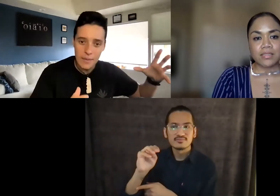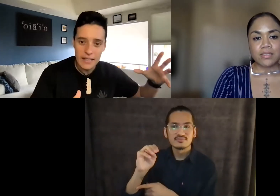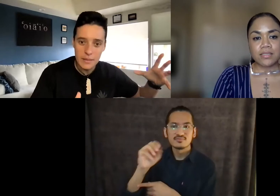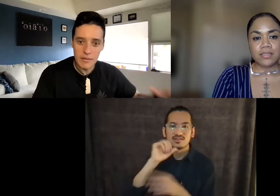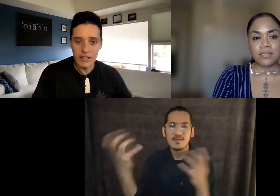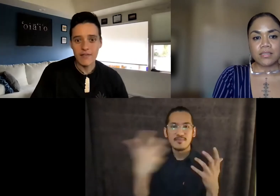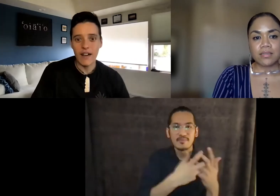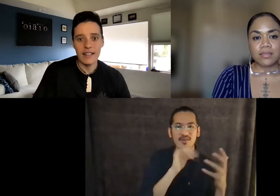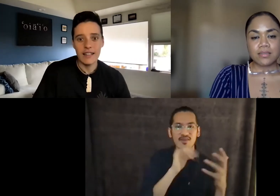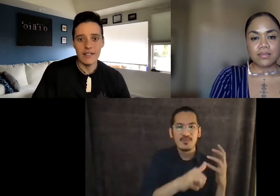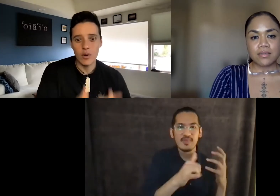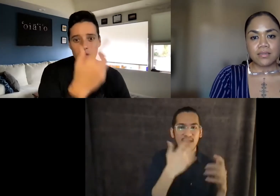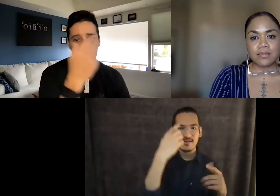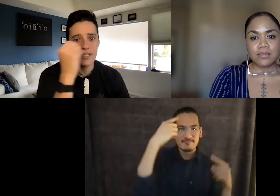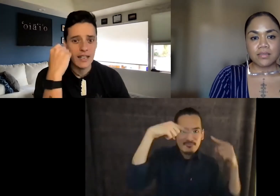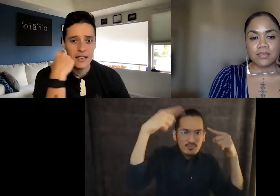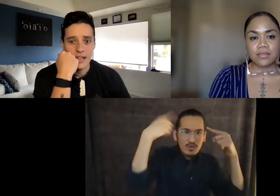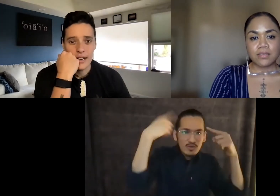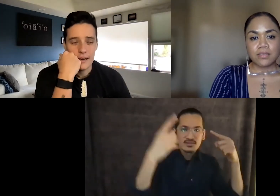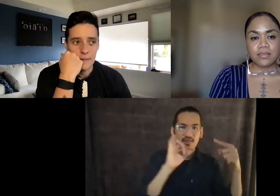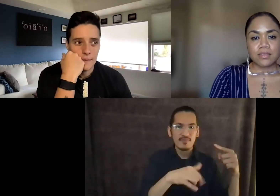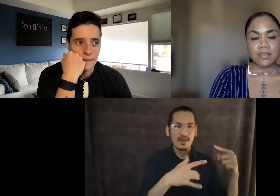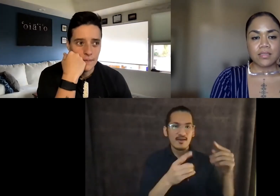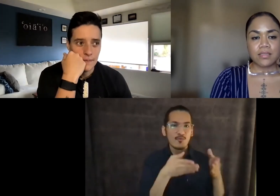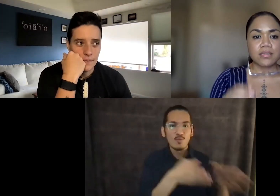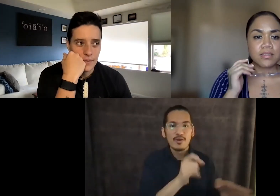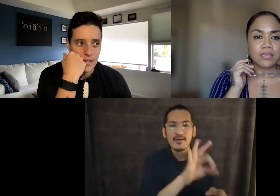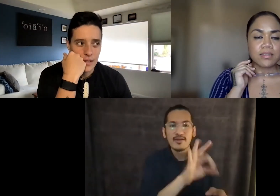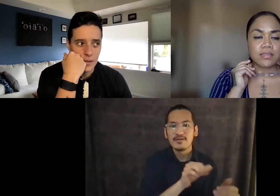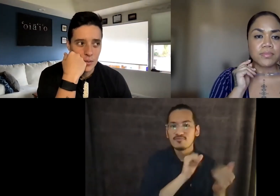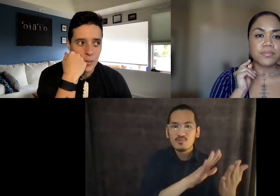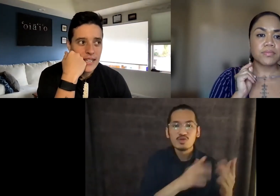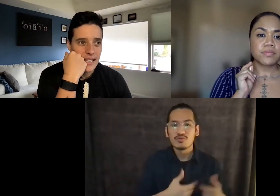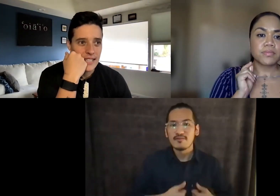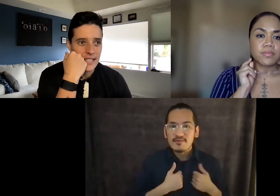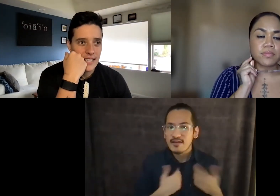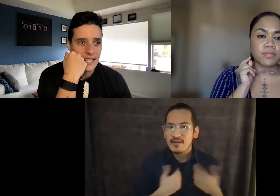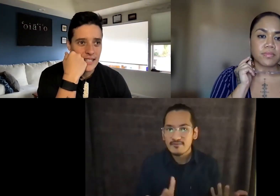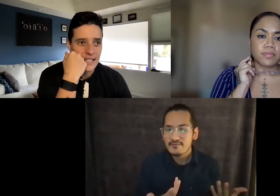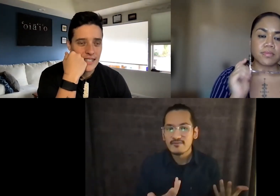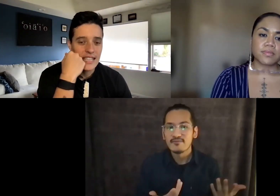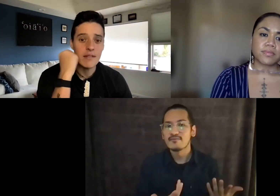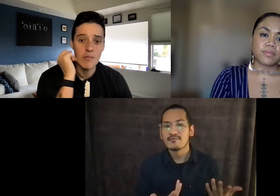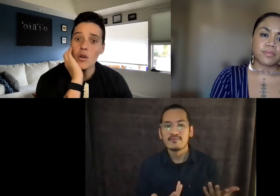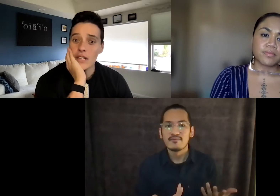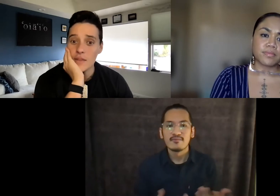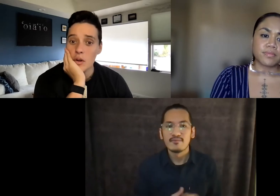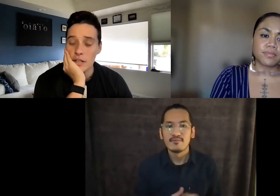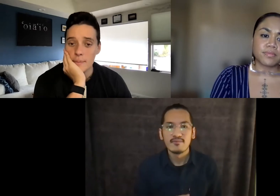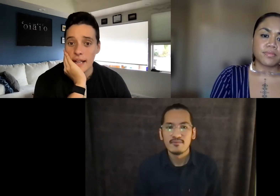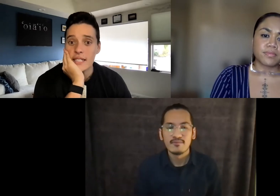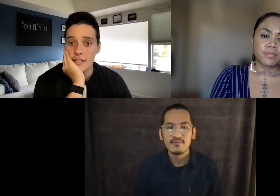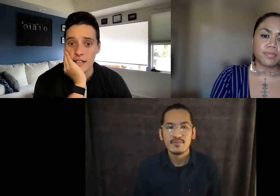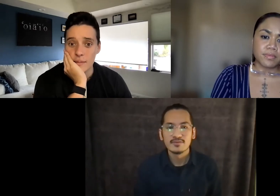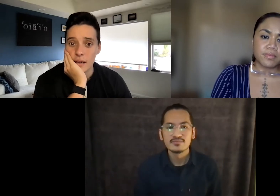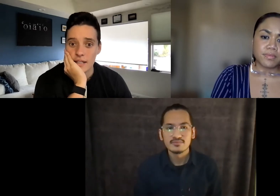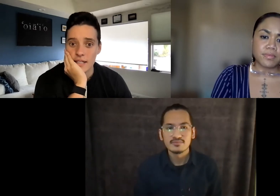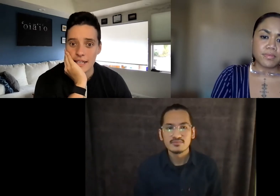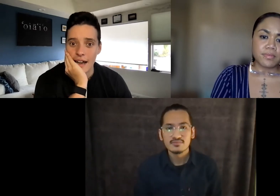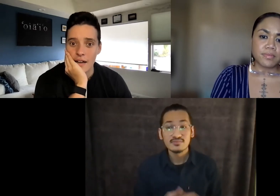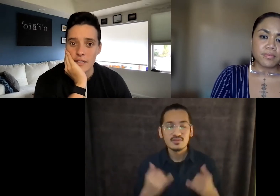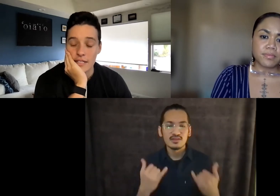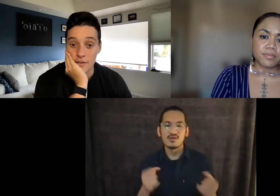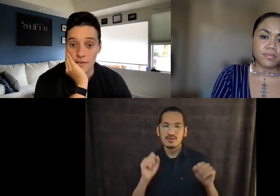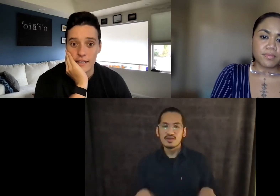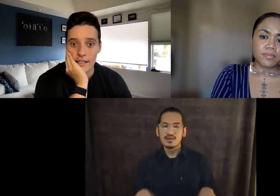remapping has been really violent and of course, um, we can think more even more expansively about